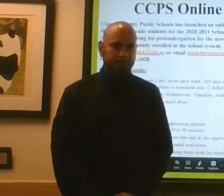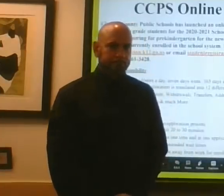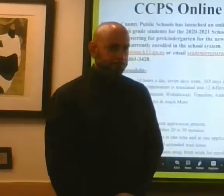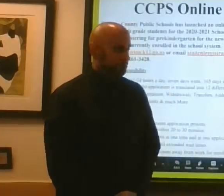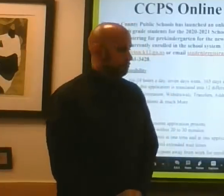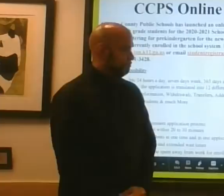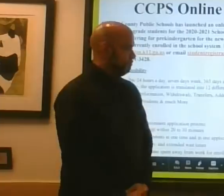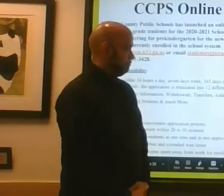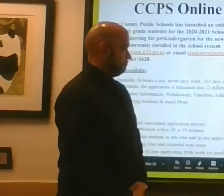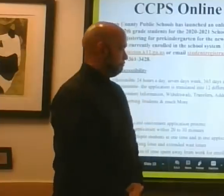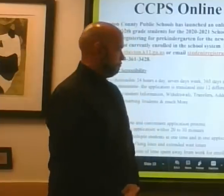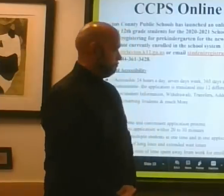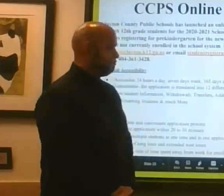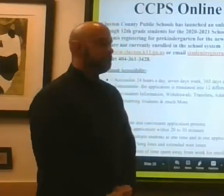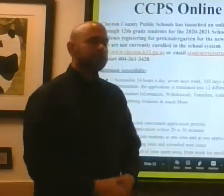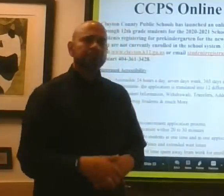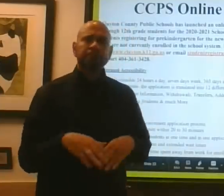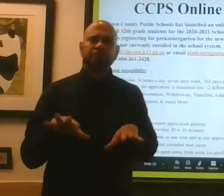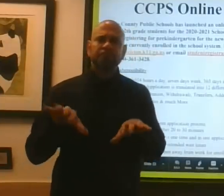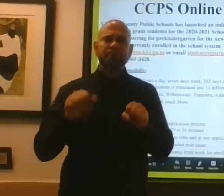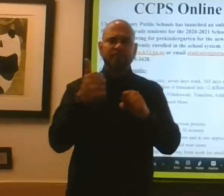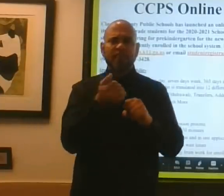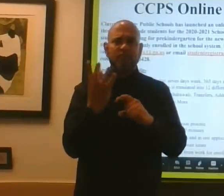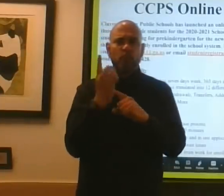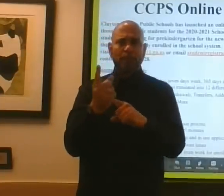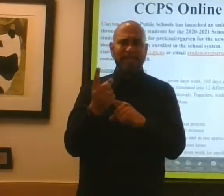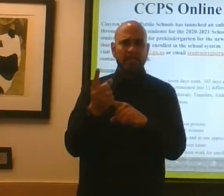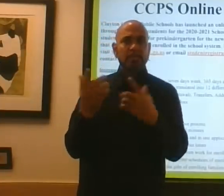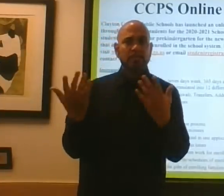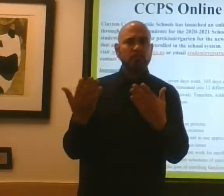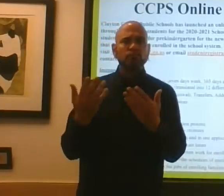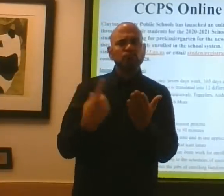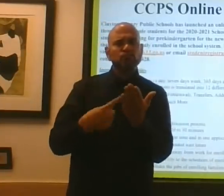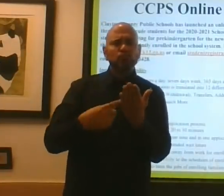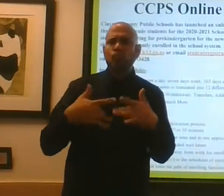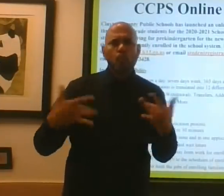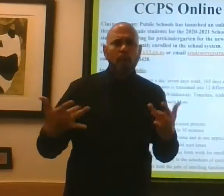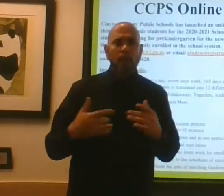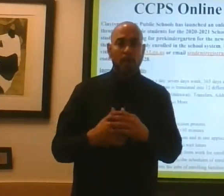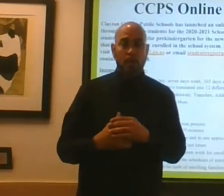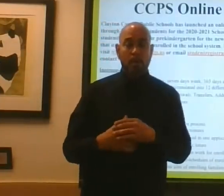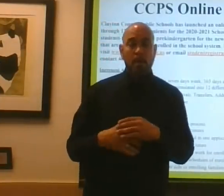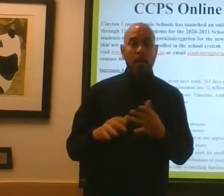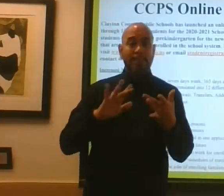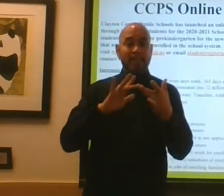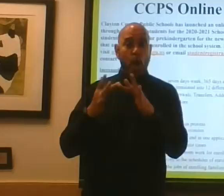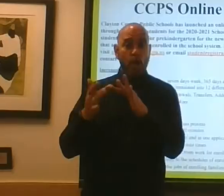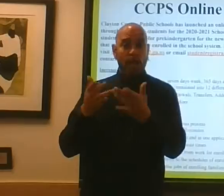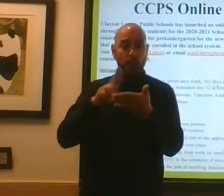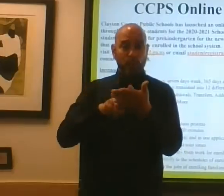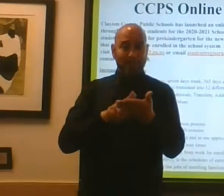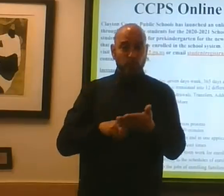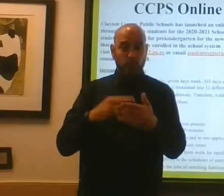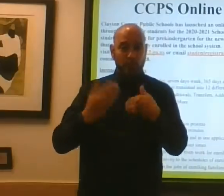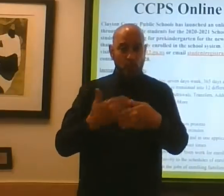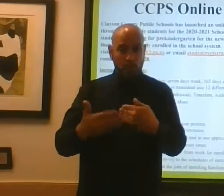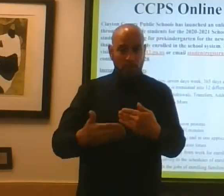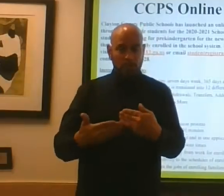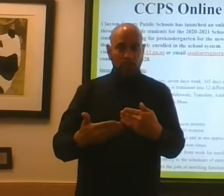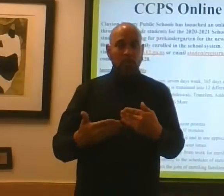I want to take a minute to talk about the online registration process. As you well know, we have been